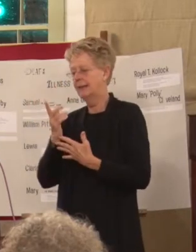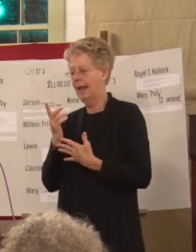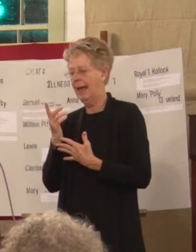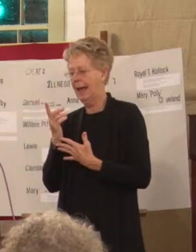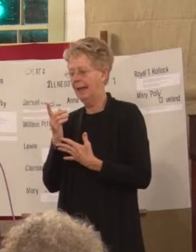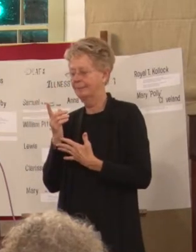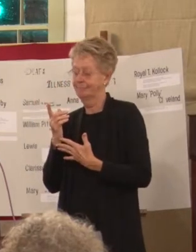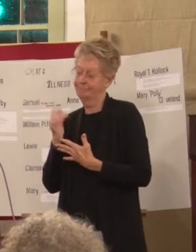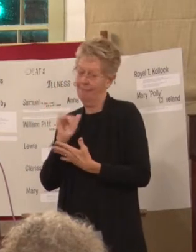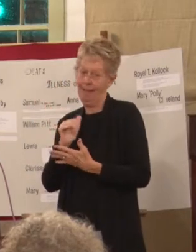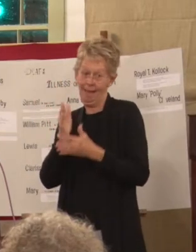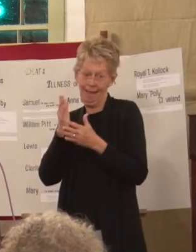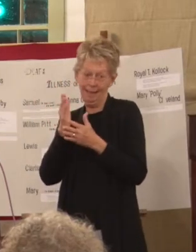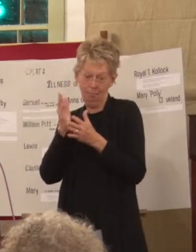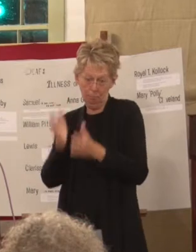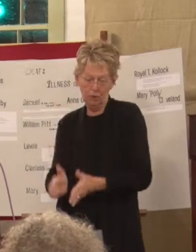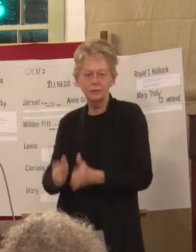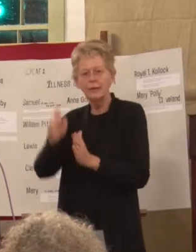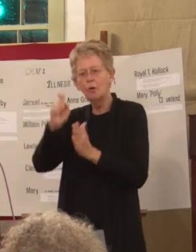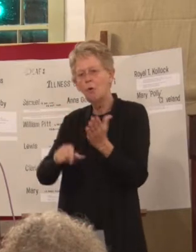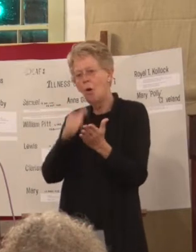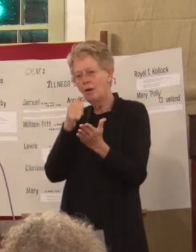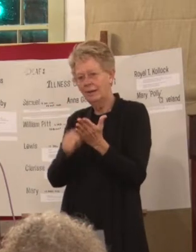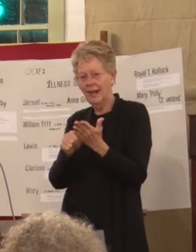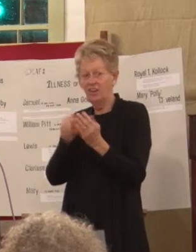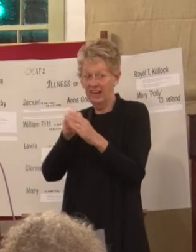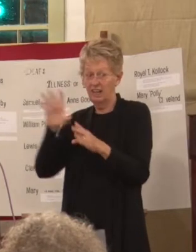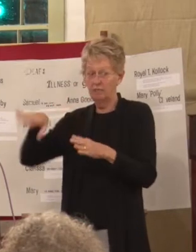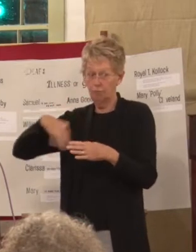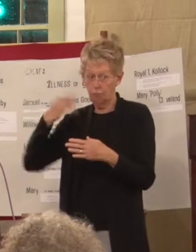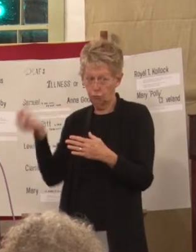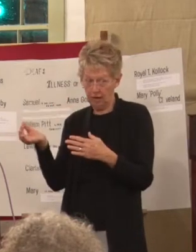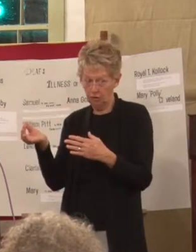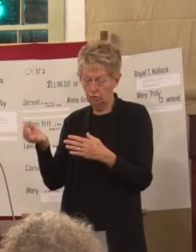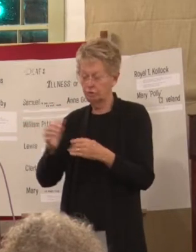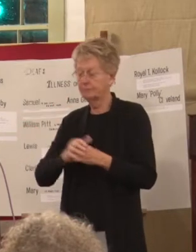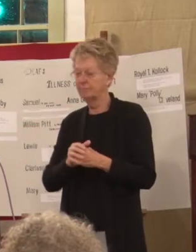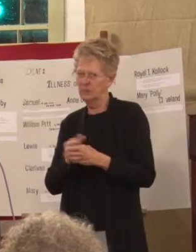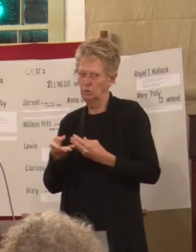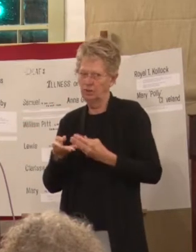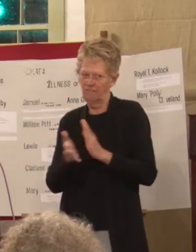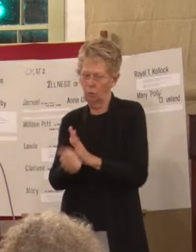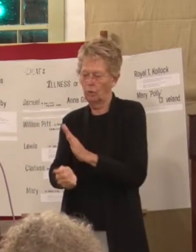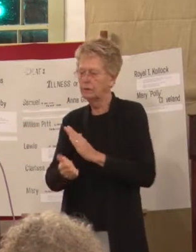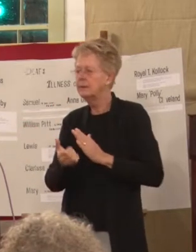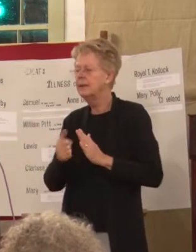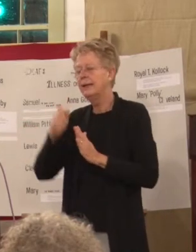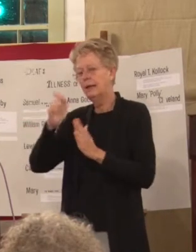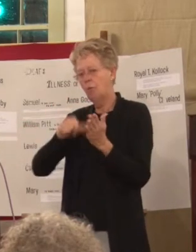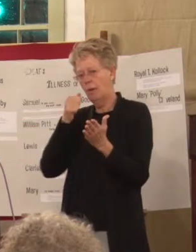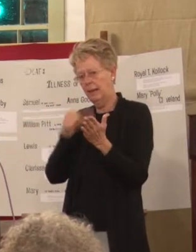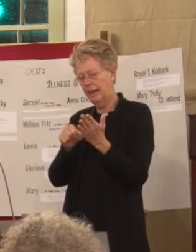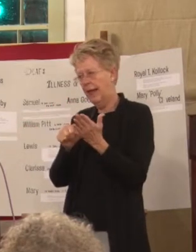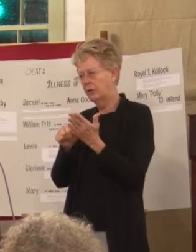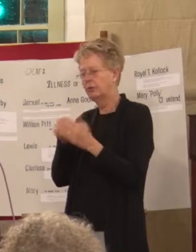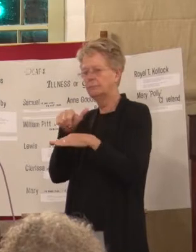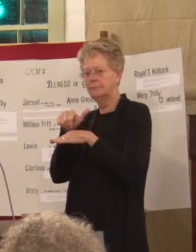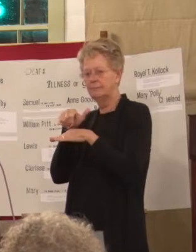was, wrote a letter in French, he was fluent in French, wrote a letter to Laurent Clerc's mom,